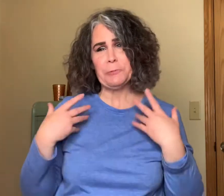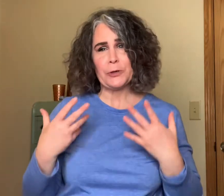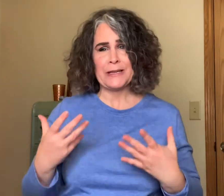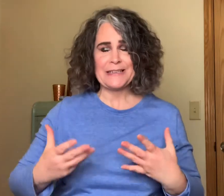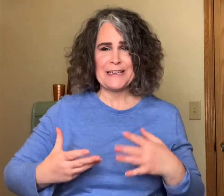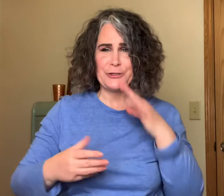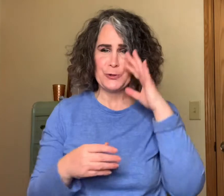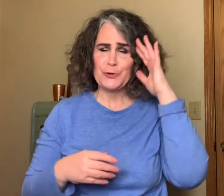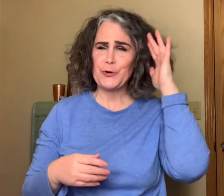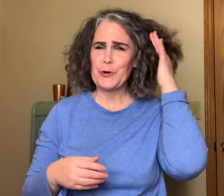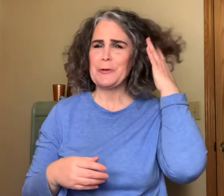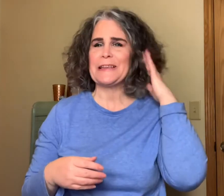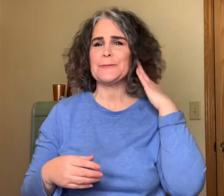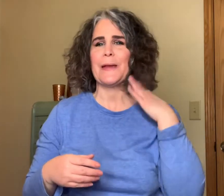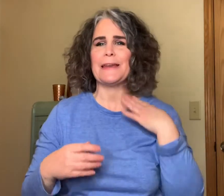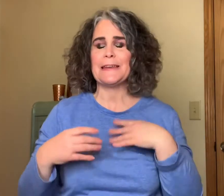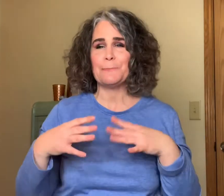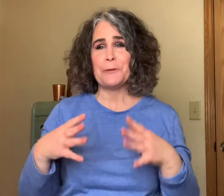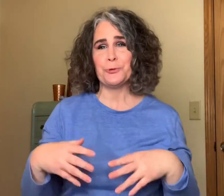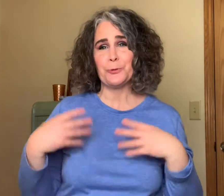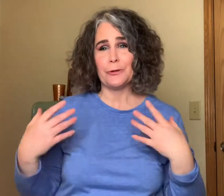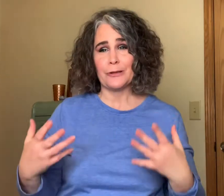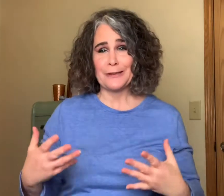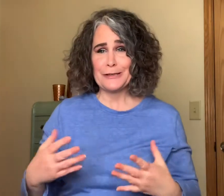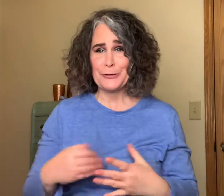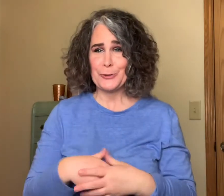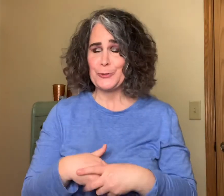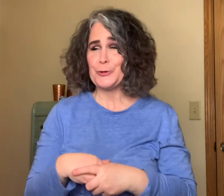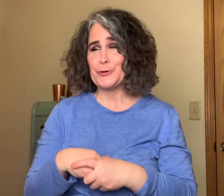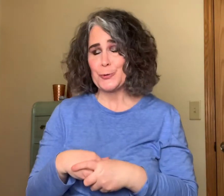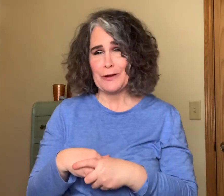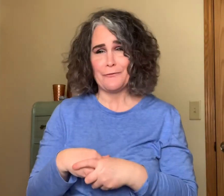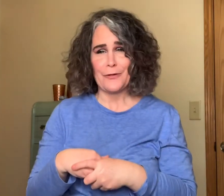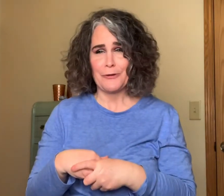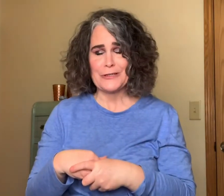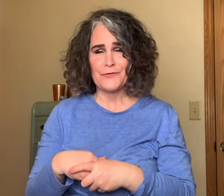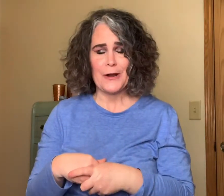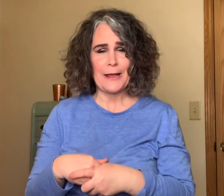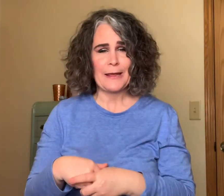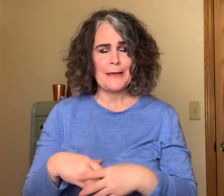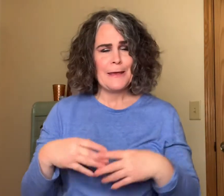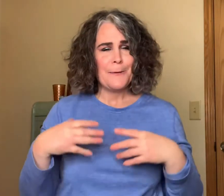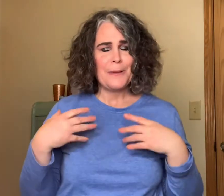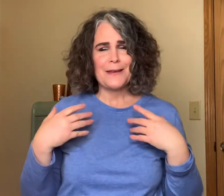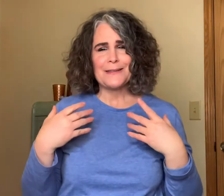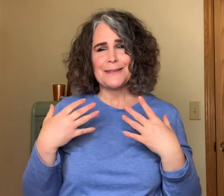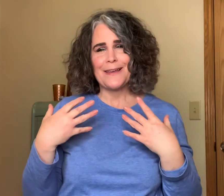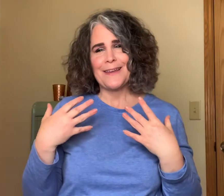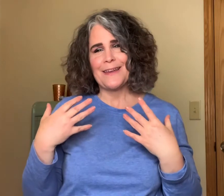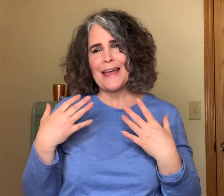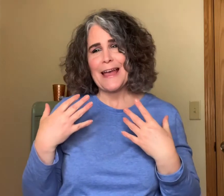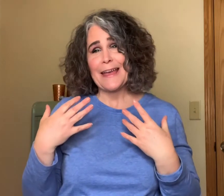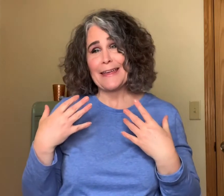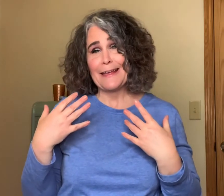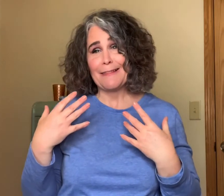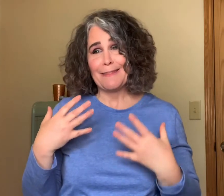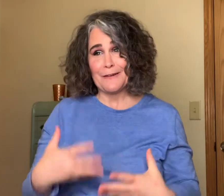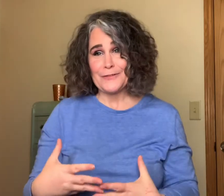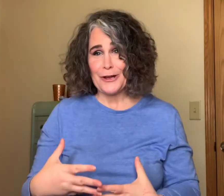will continue to grow and expand and people will continue to join Fragrance Friday because I love talking